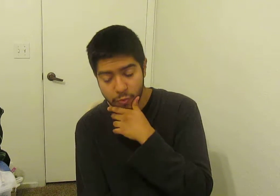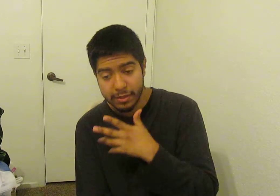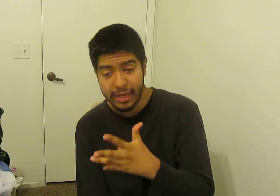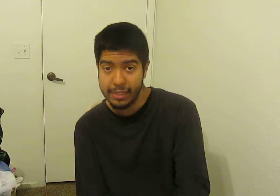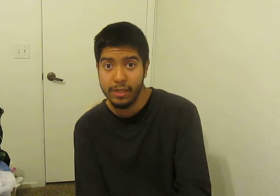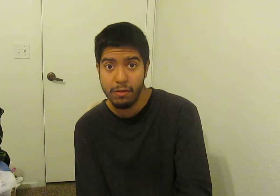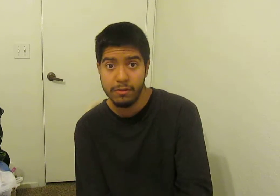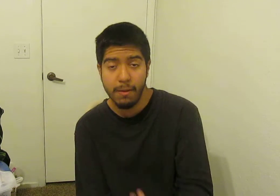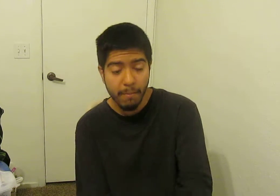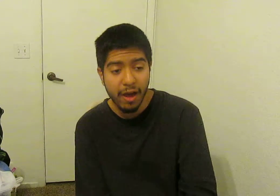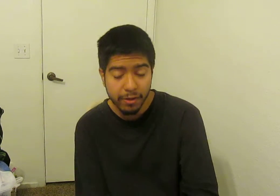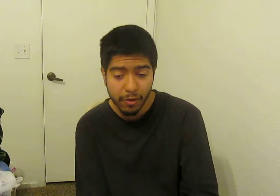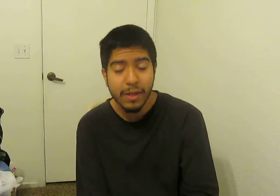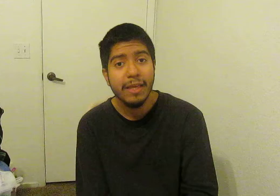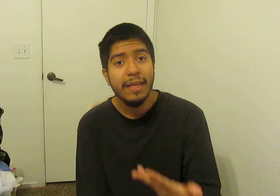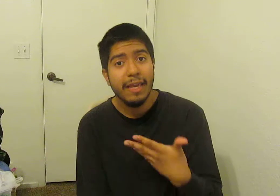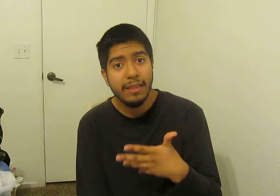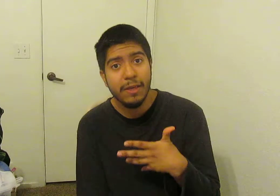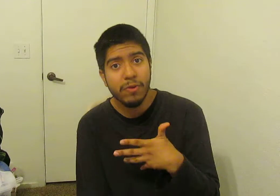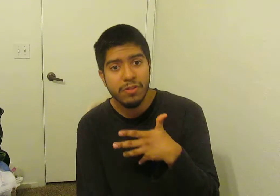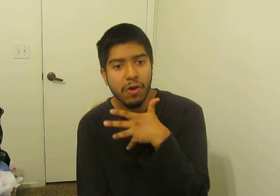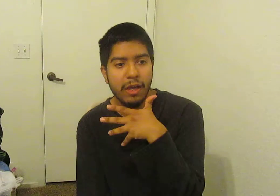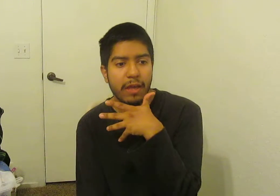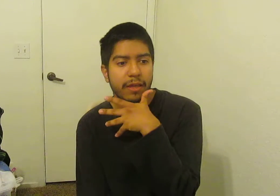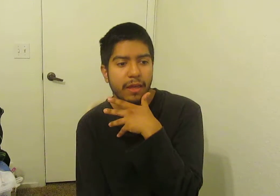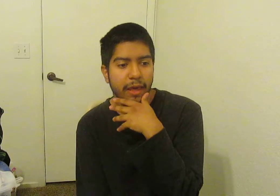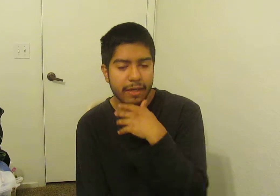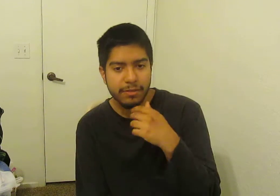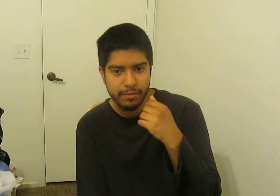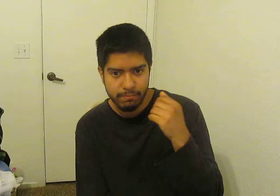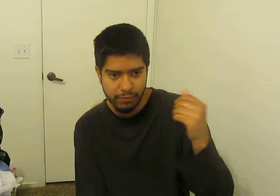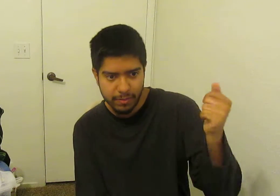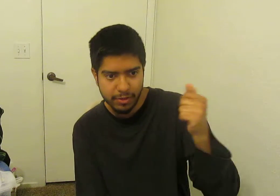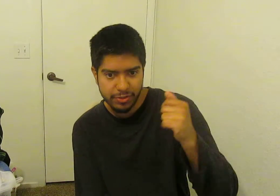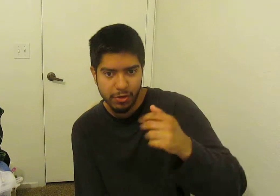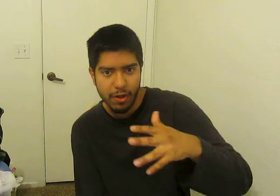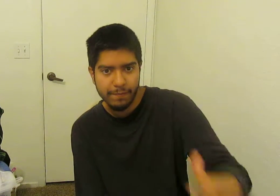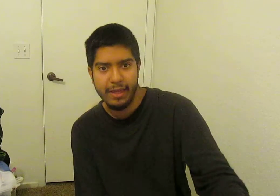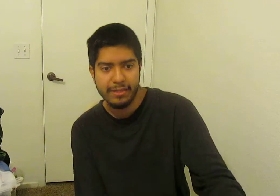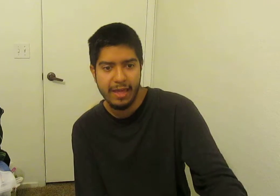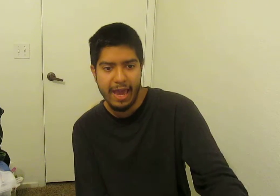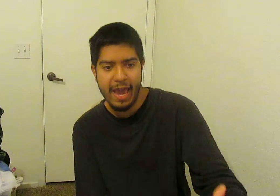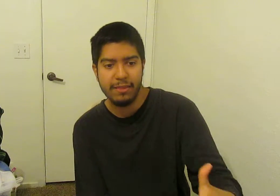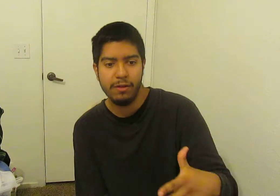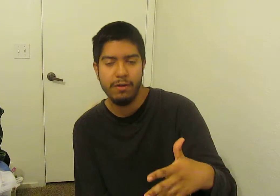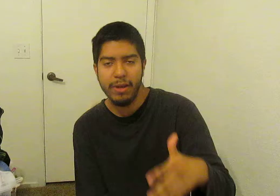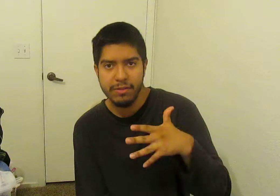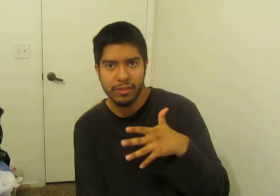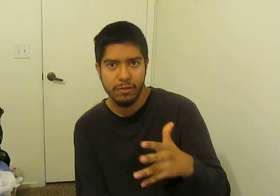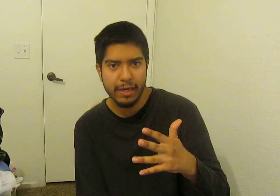the one that killed Amado. And then when Toka pretty much showed off kids that had their parents killed by